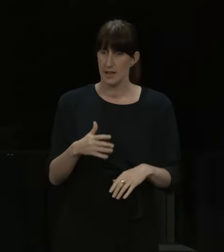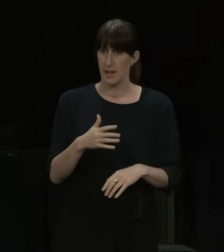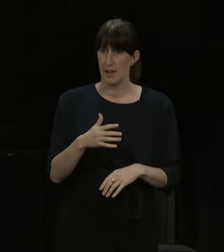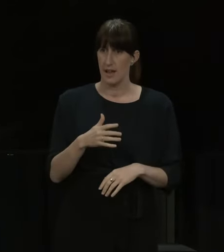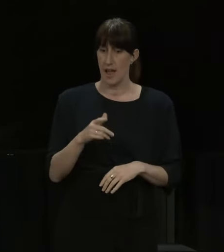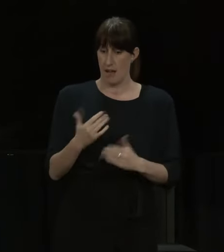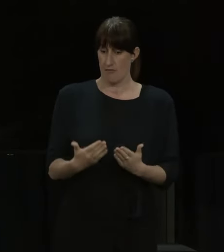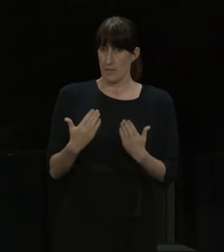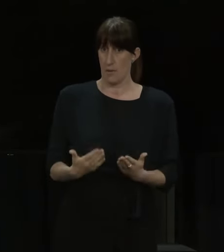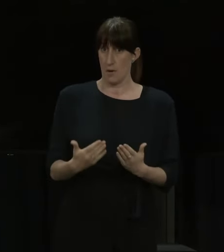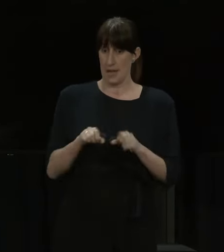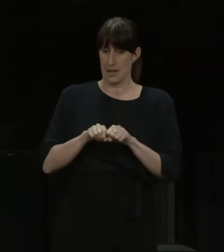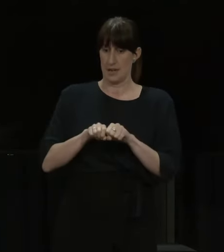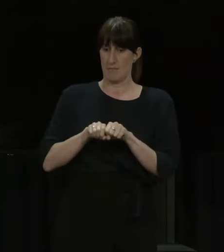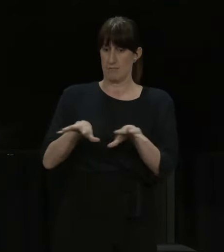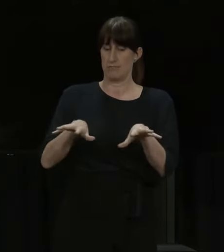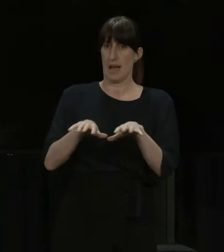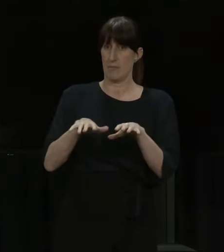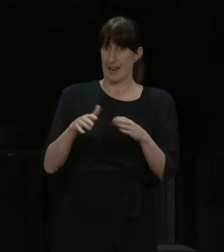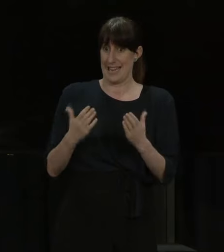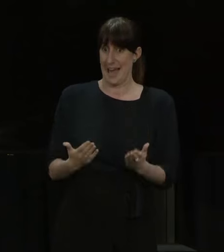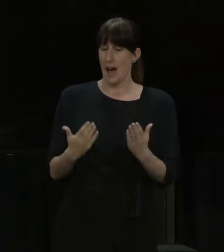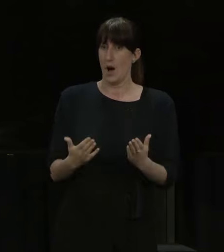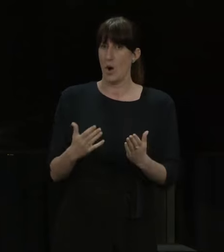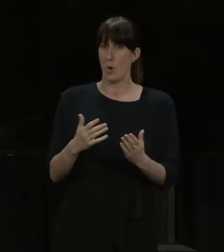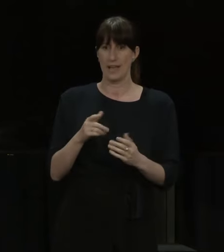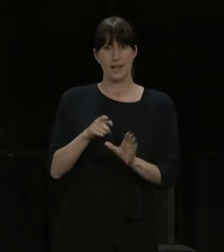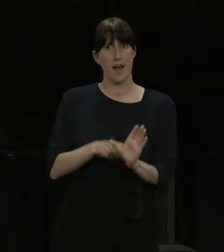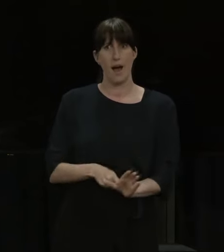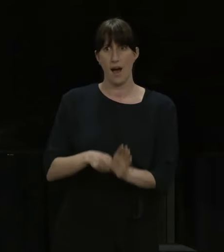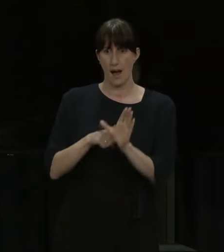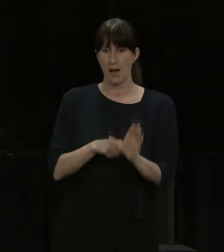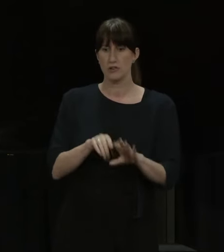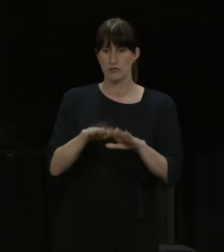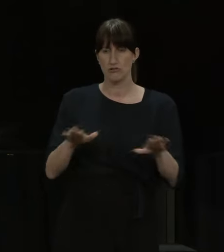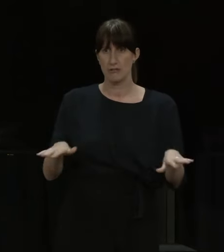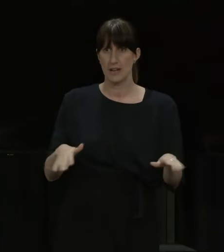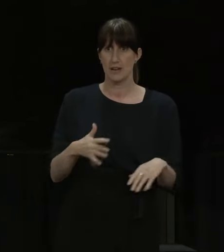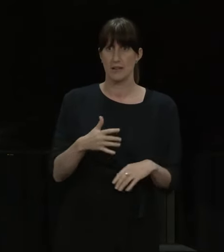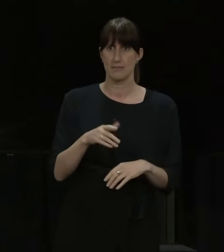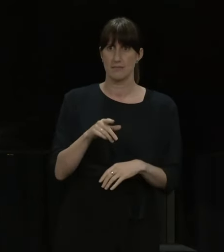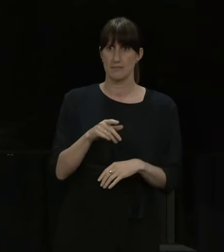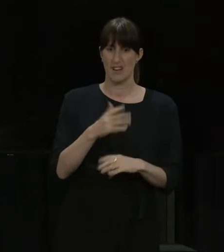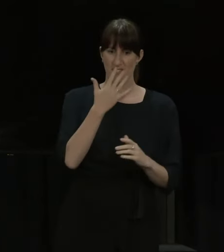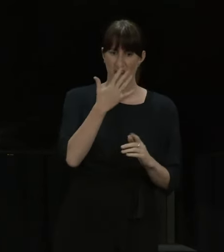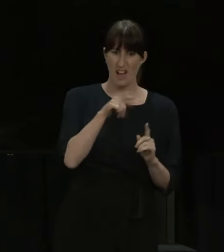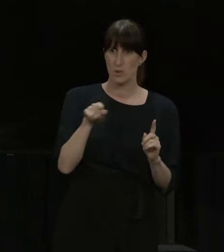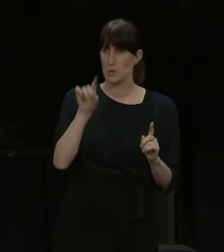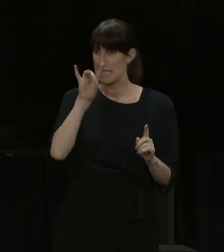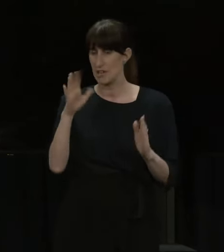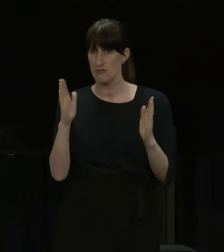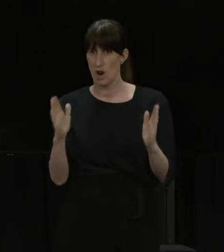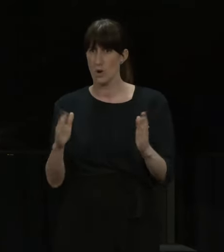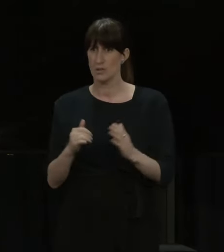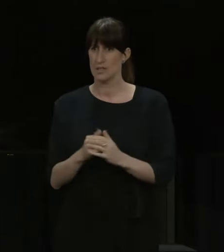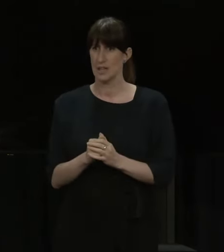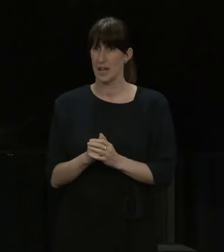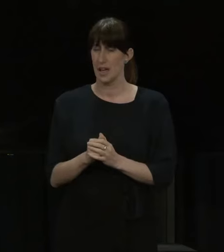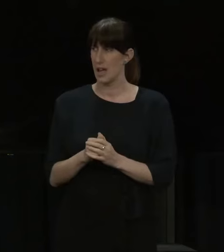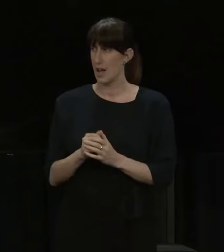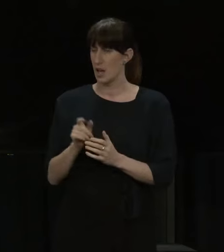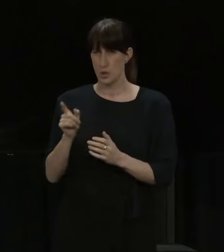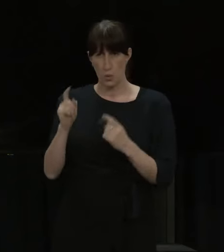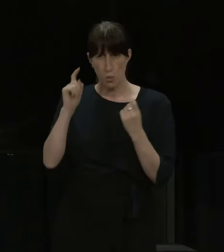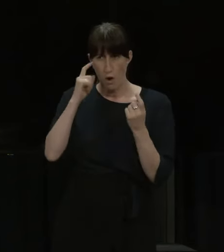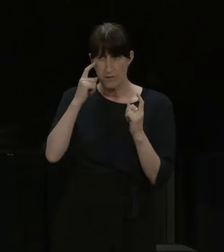under 10, 8% part of those hospitalisations. That's a significant chunk. How much is that playing on your mind as we start to open up?